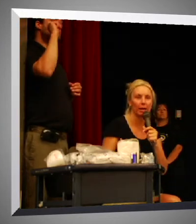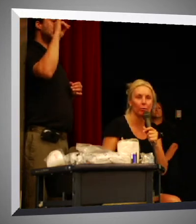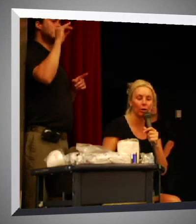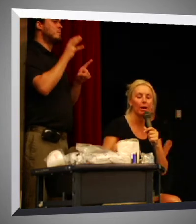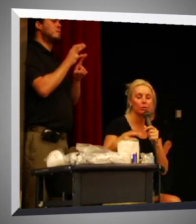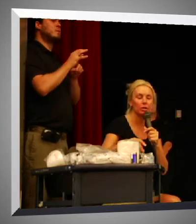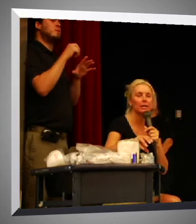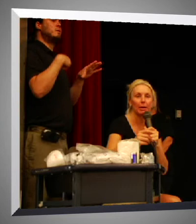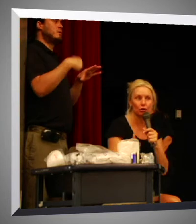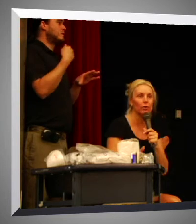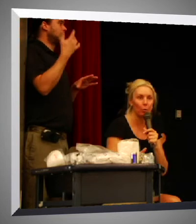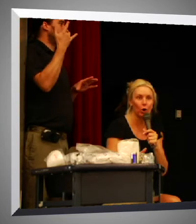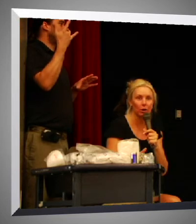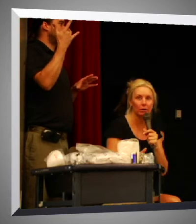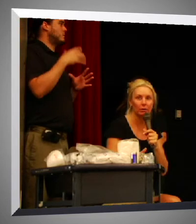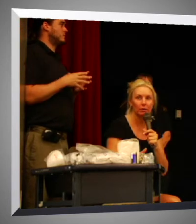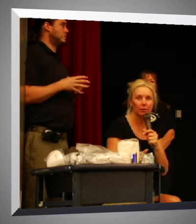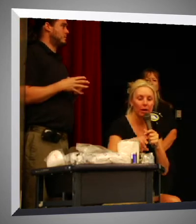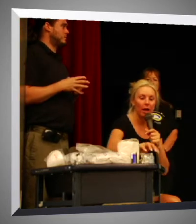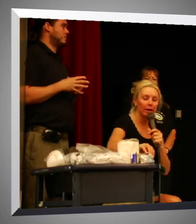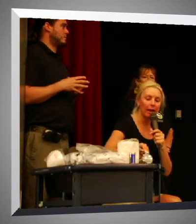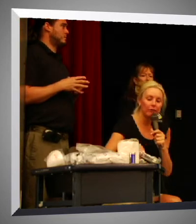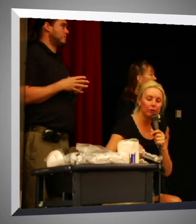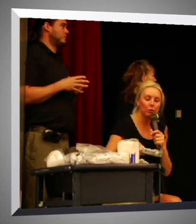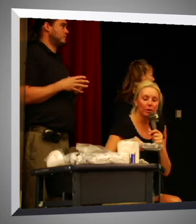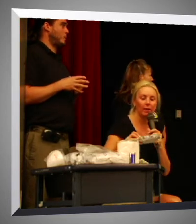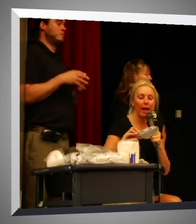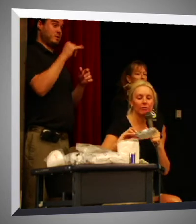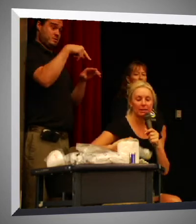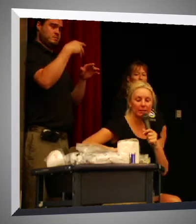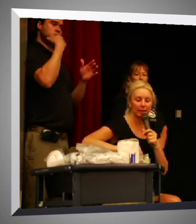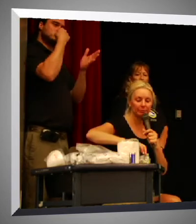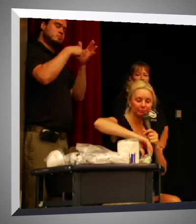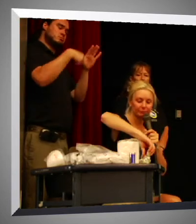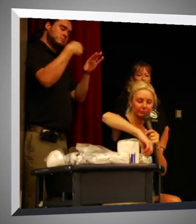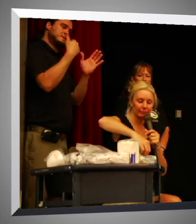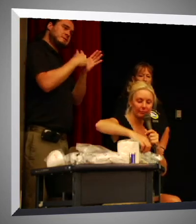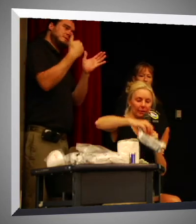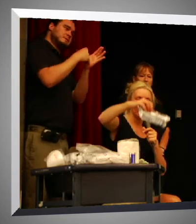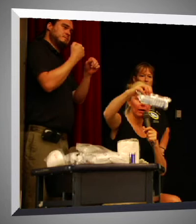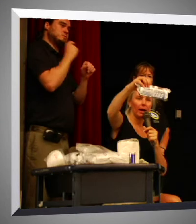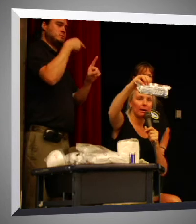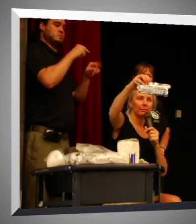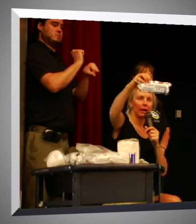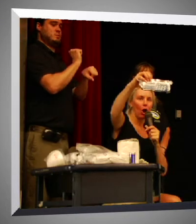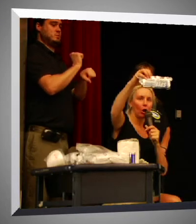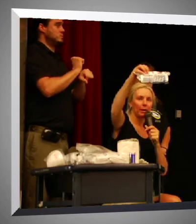anymore, but you need to make sure they work. Okay, food. They have these little, like, army